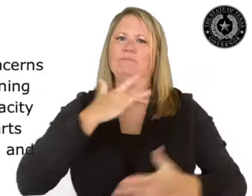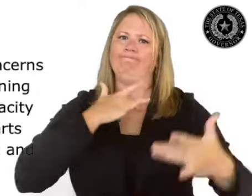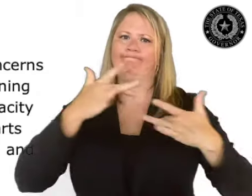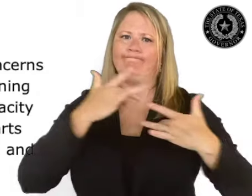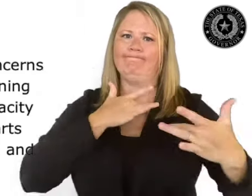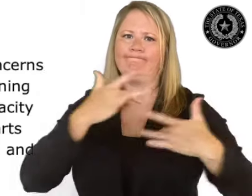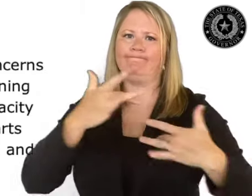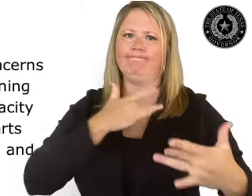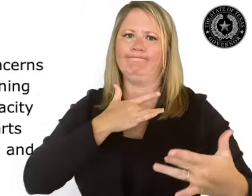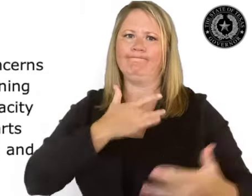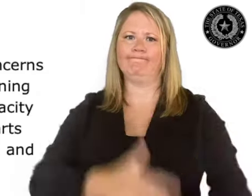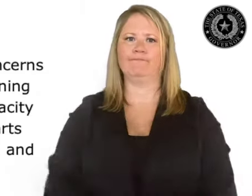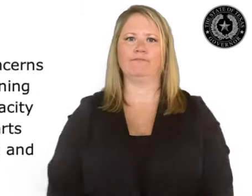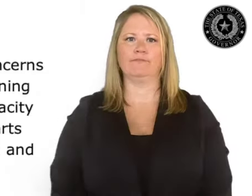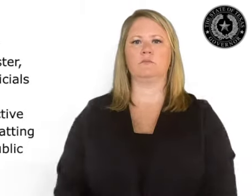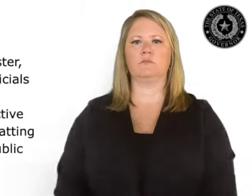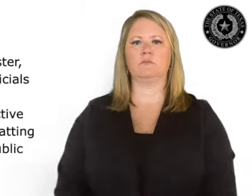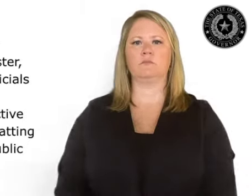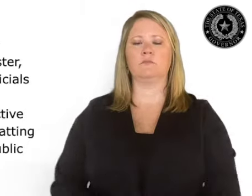elevated concerns exist concerning hospital capacity